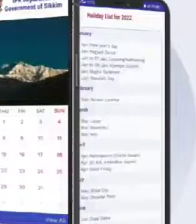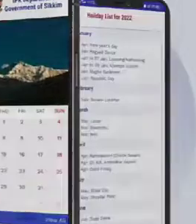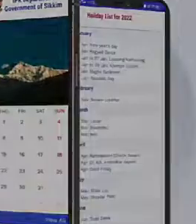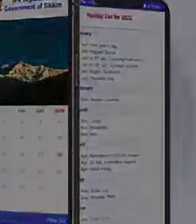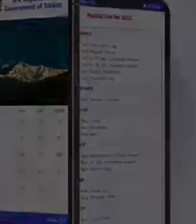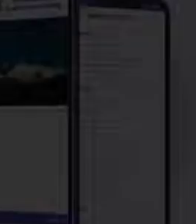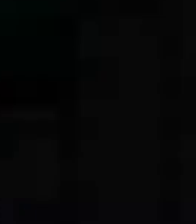IPR Department.